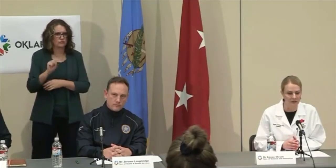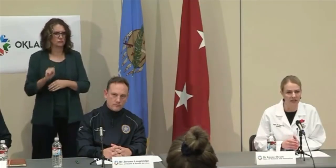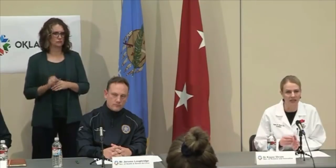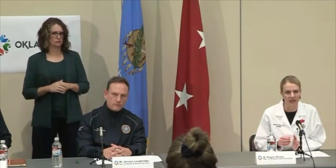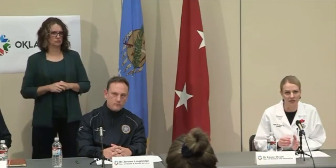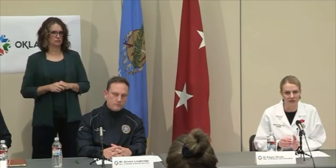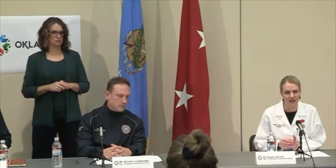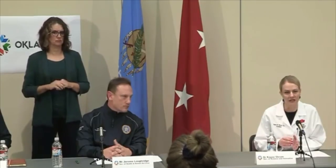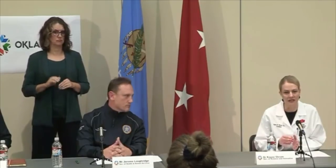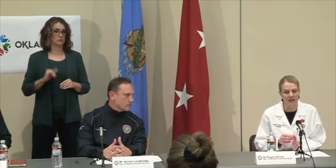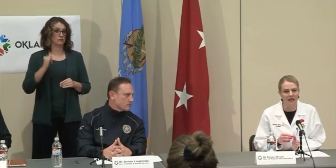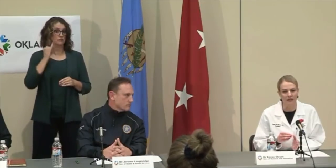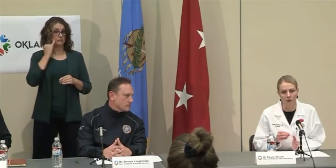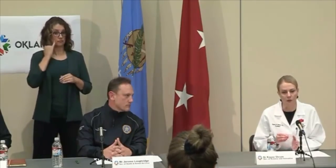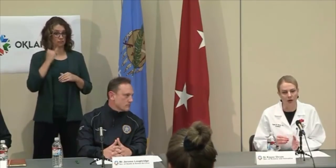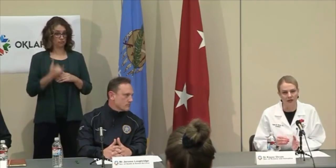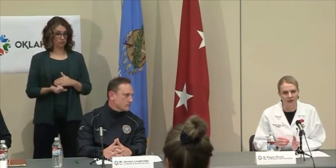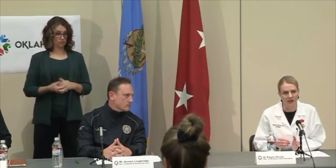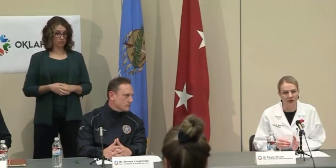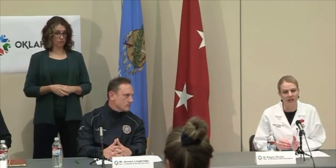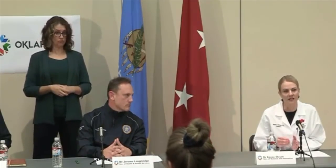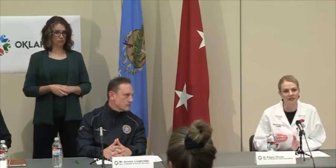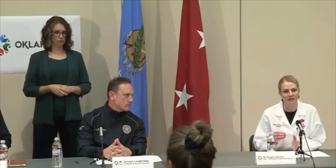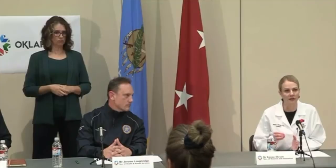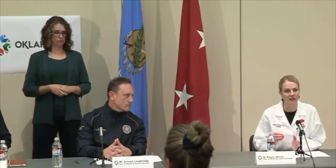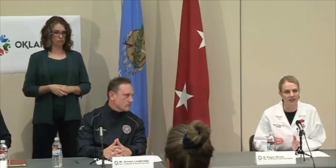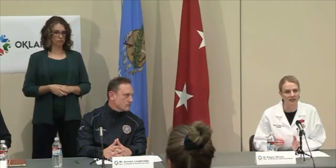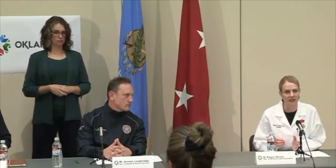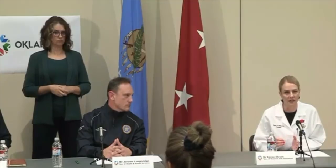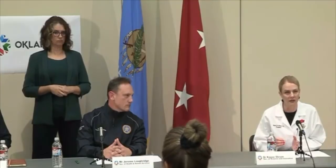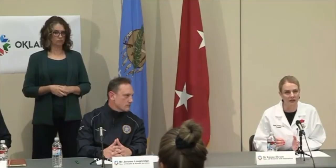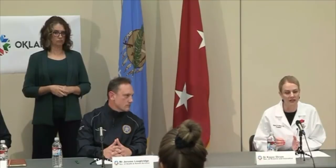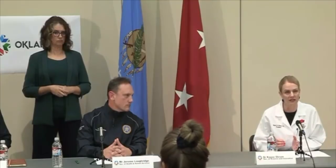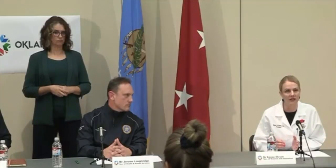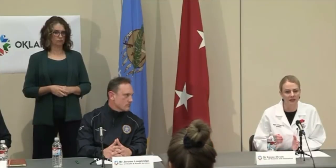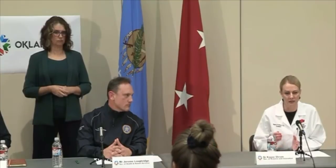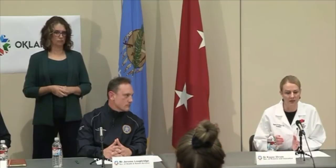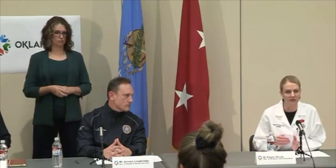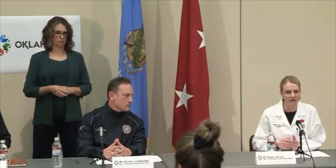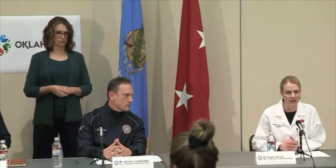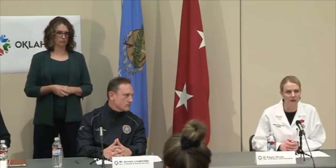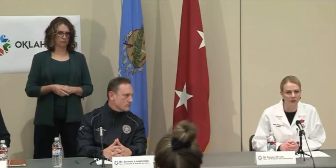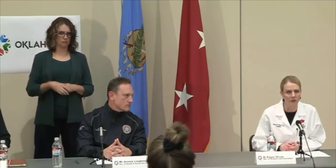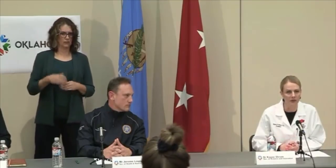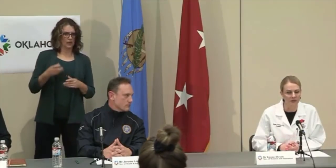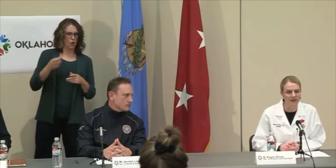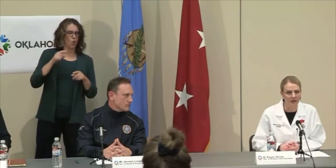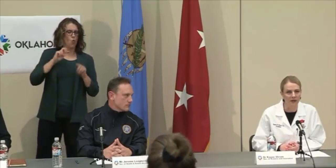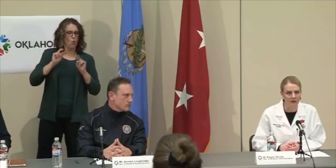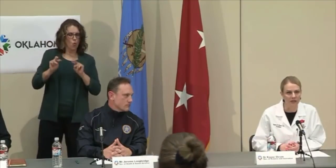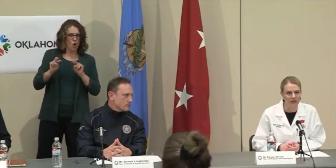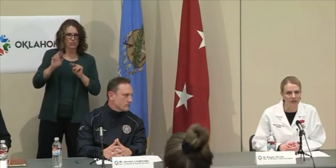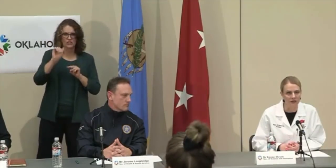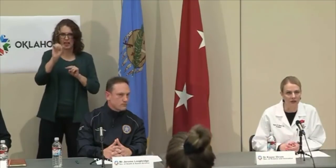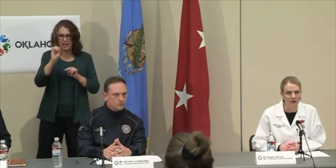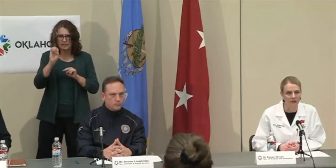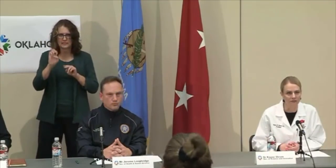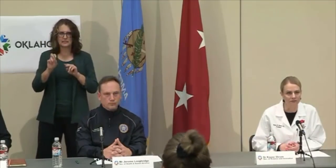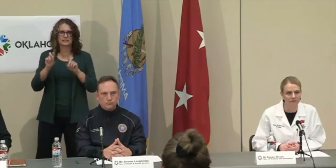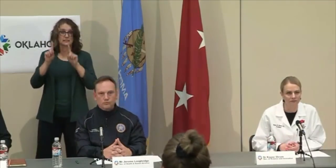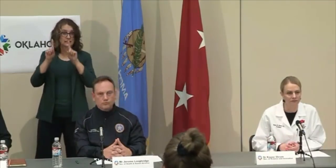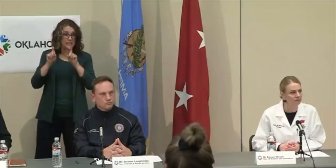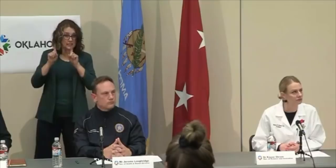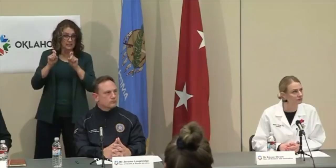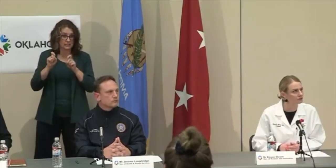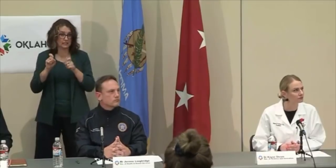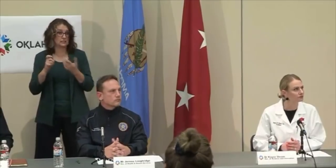the mitigation phase and we're monitoring our cases and our testing increases, there may be a time when we make that recommendation to the governor.